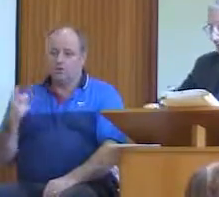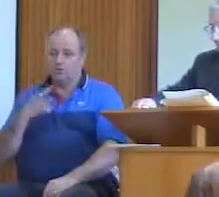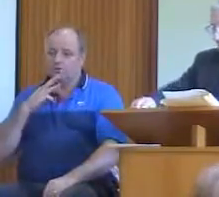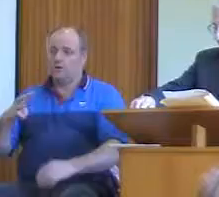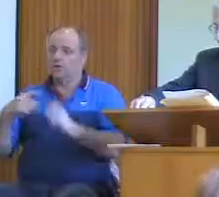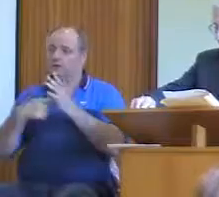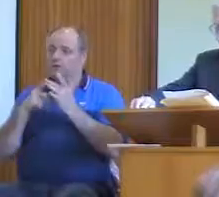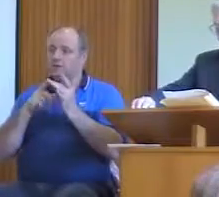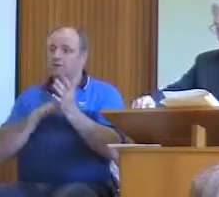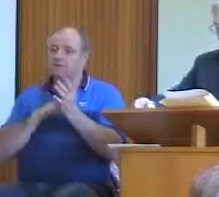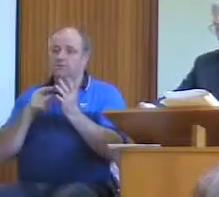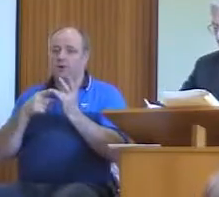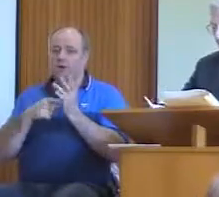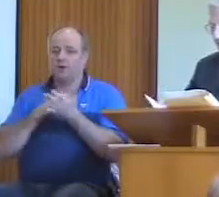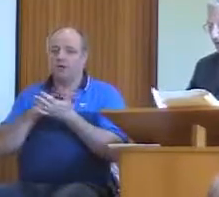Timothy was a trainee.